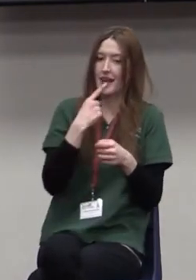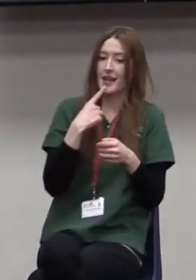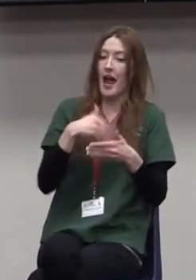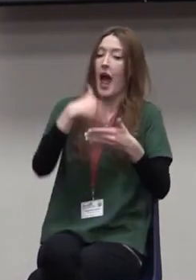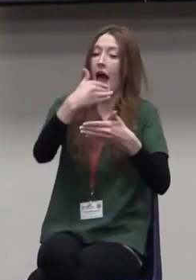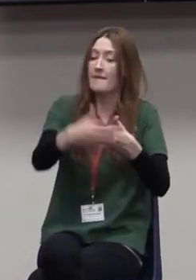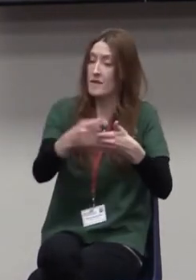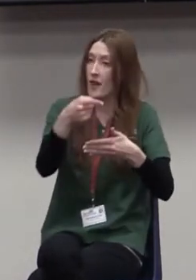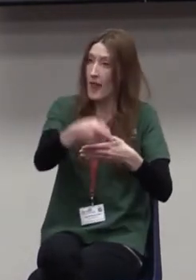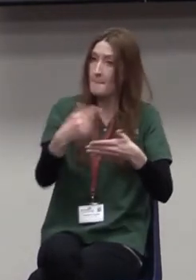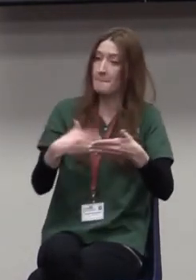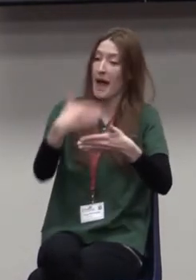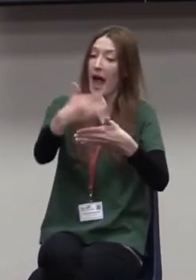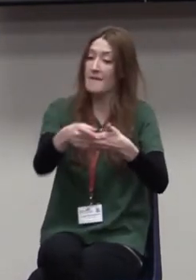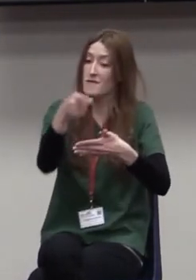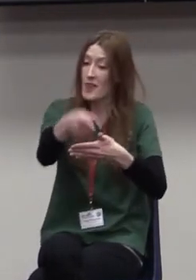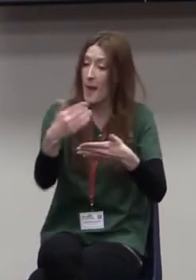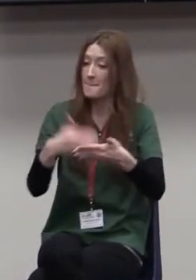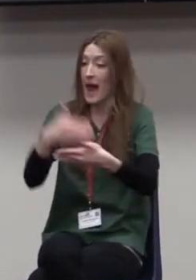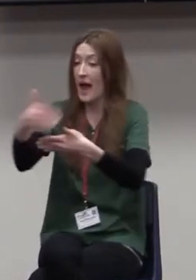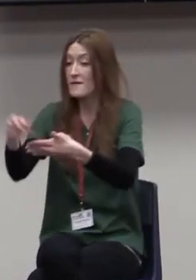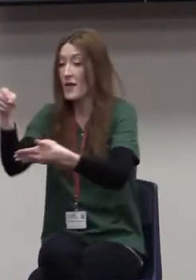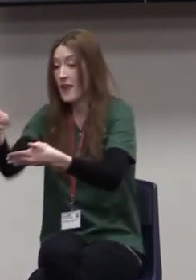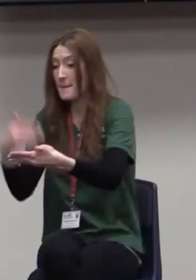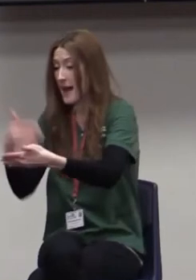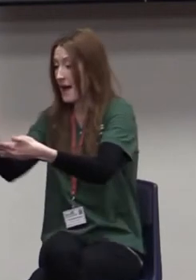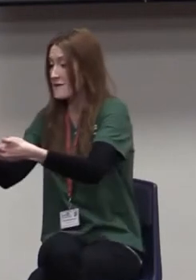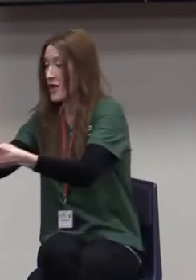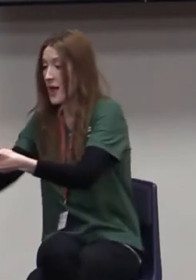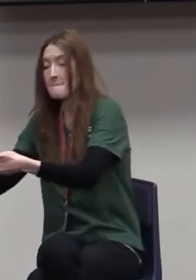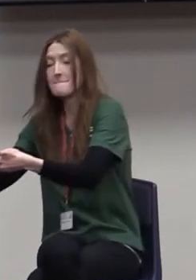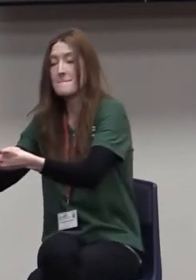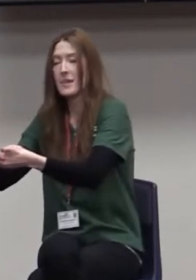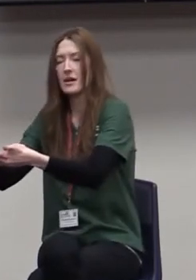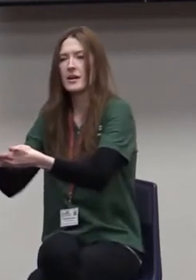after them, and after him, and after them. And I began to think,